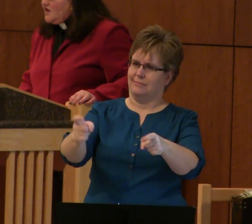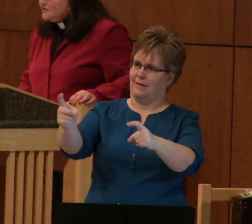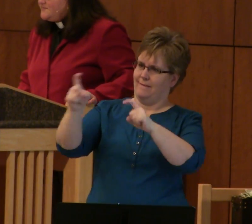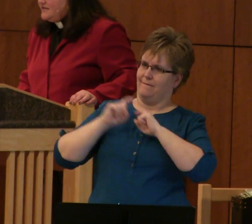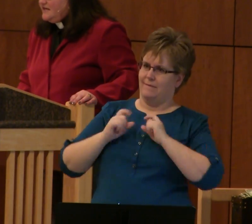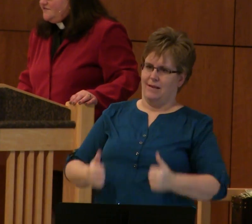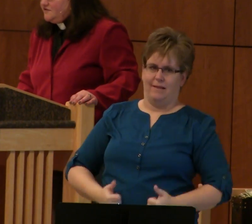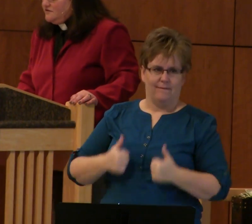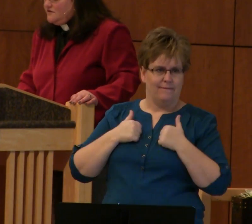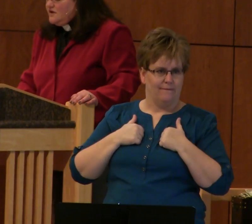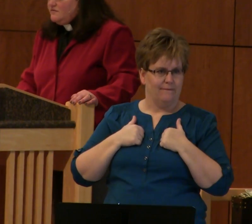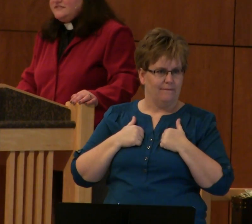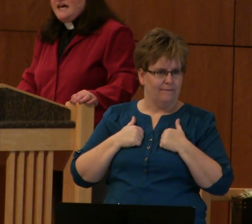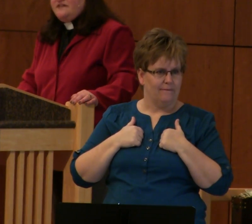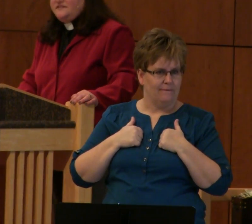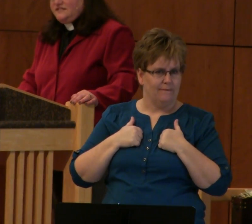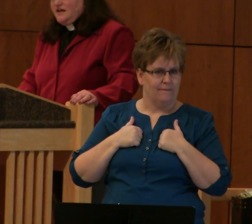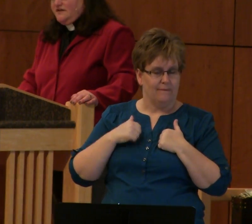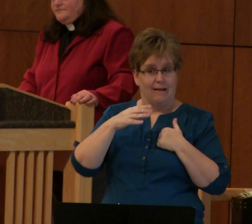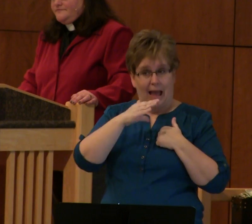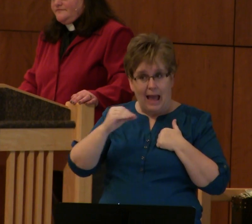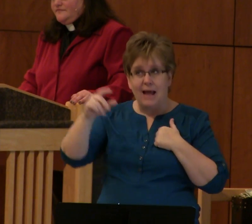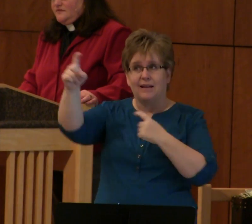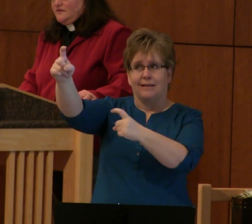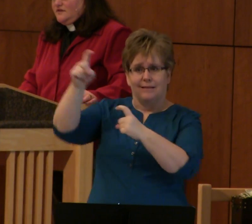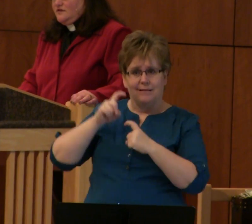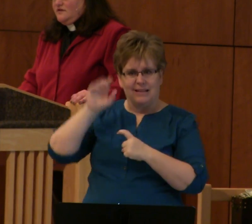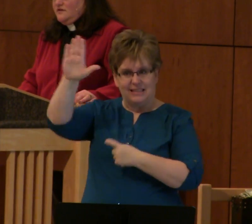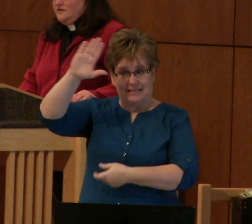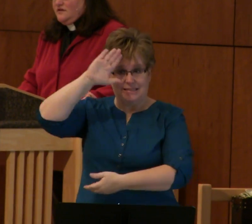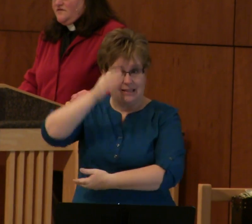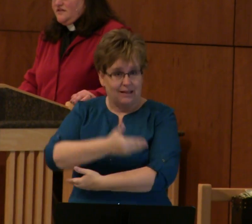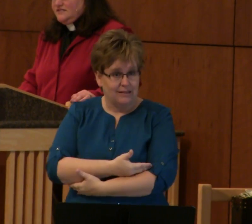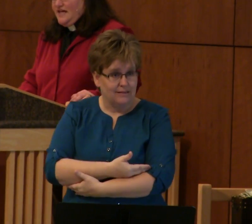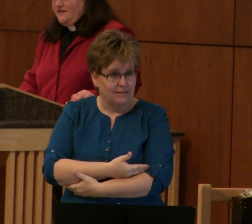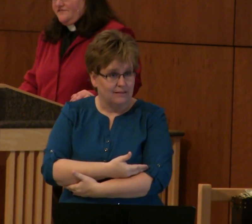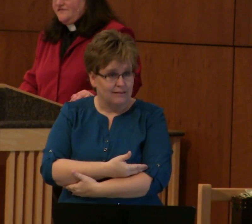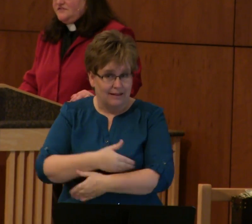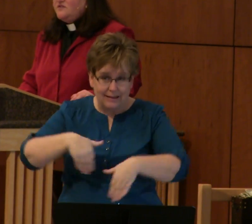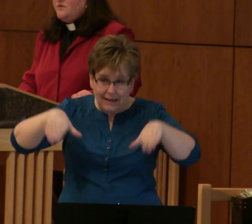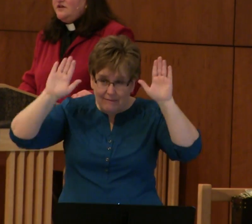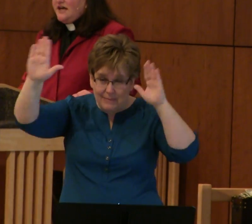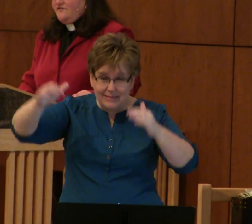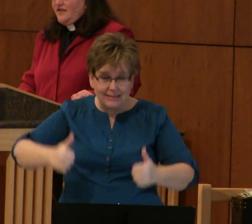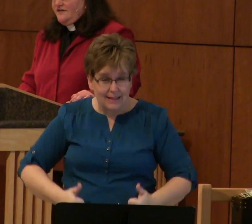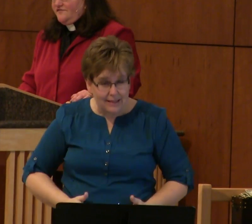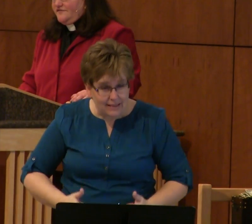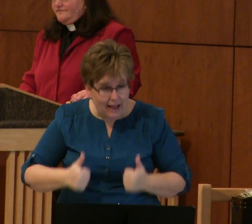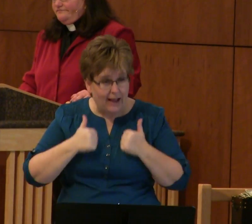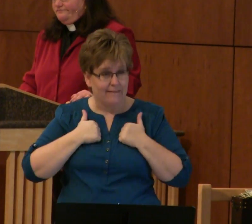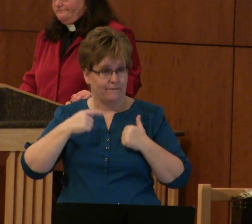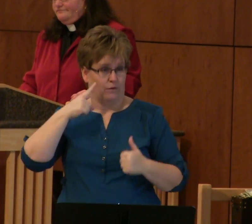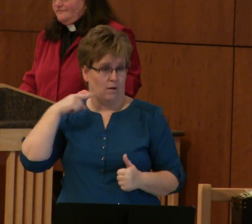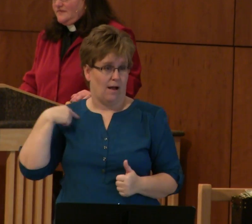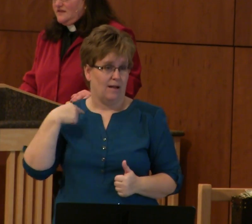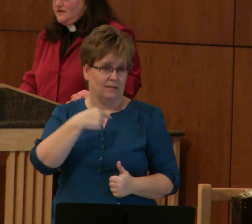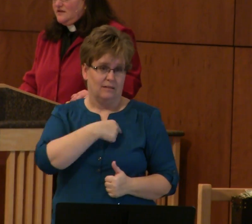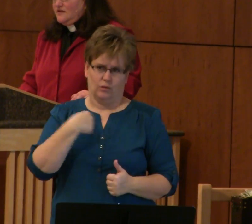And the ultimate gift was that of the Son giving his life so that we could have life.